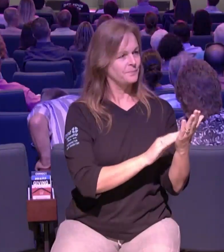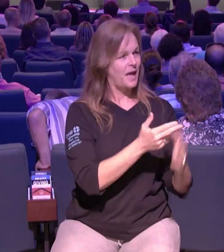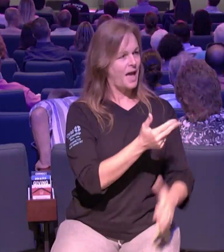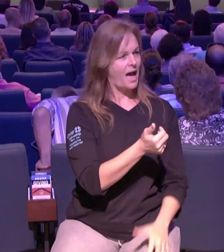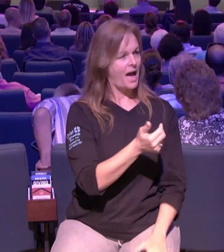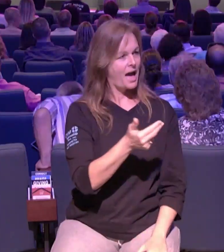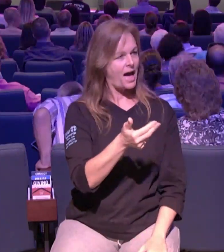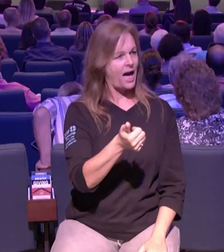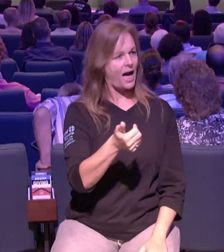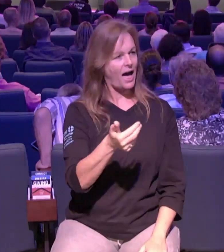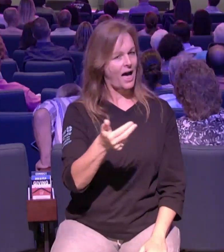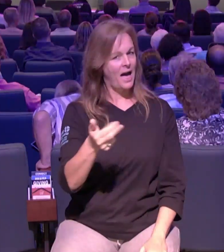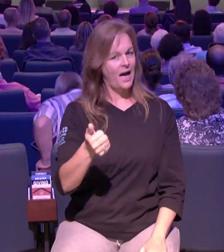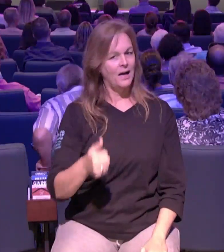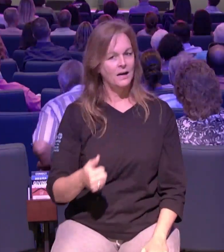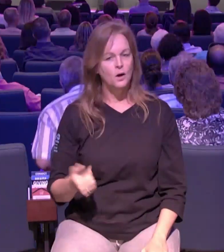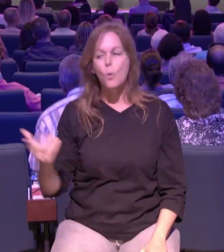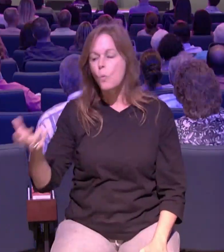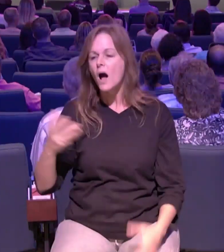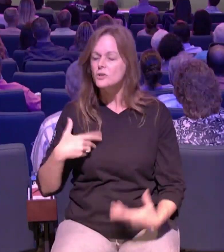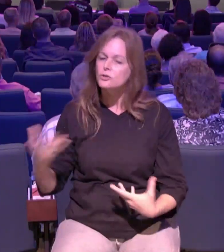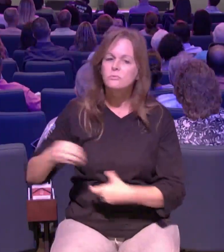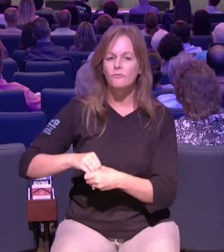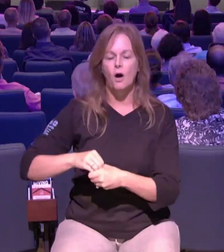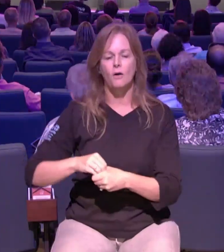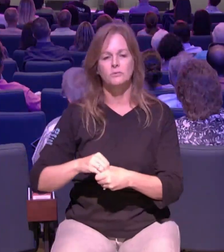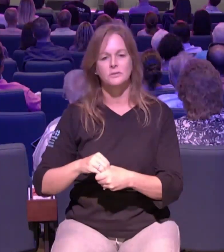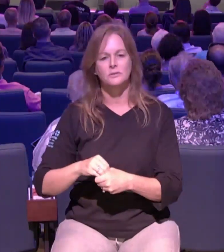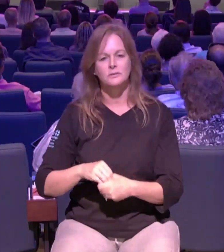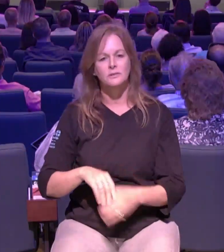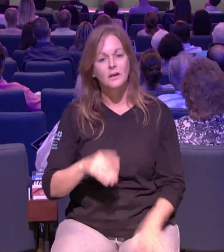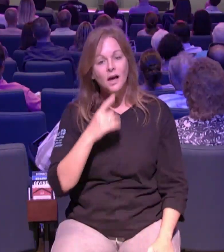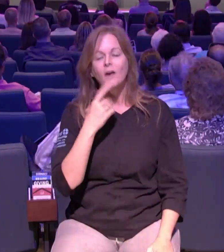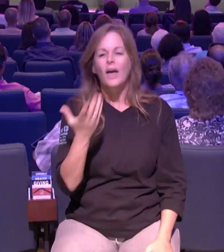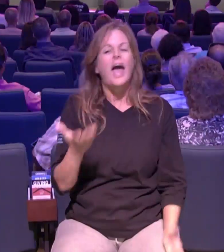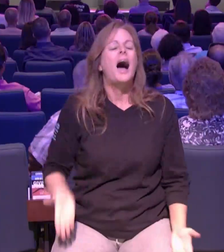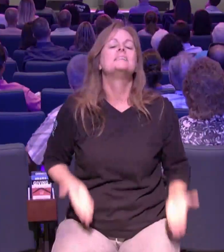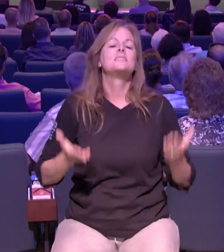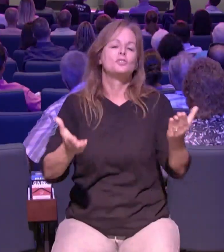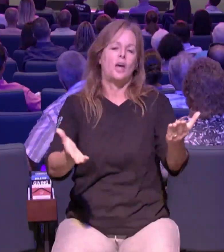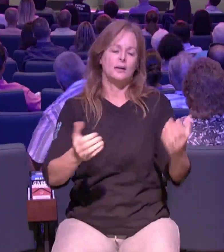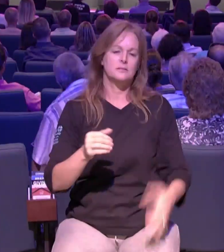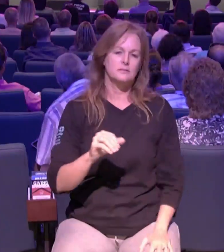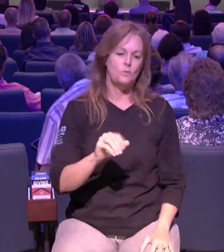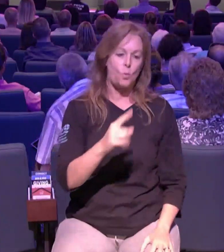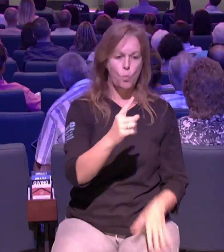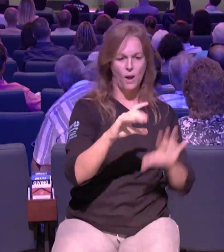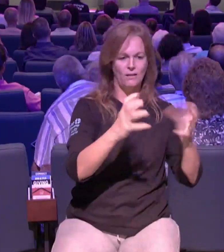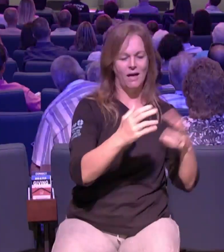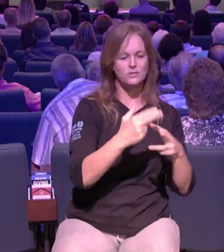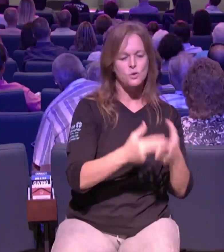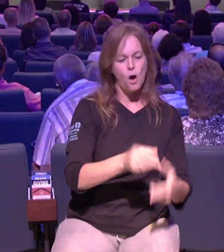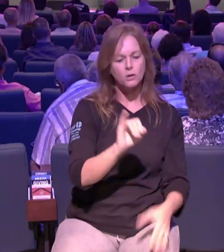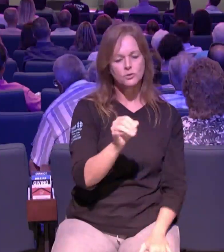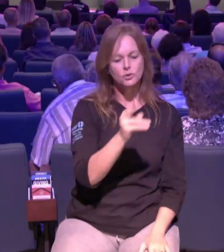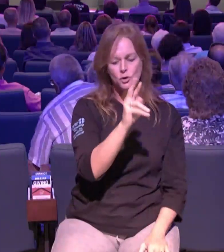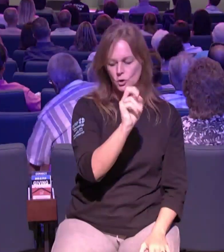of work to do we want you to you know if you have not gone through the journey yet i just want to ask you why not how how many how many years how many